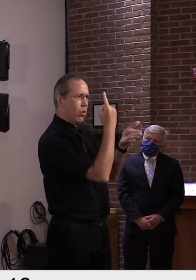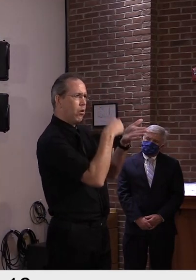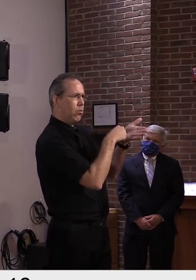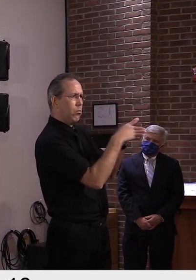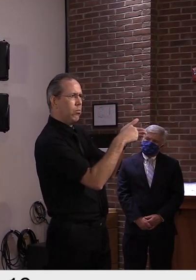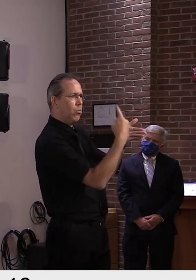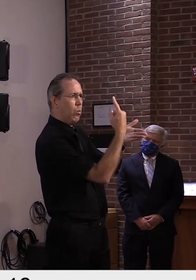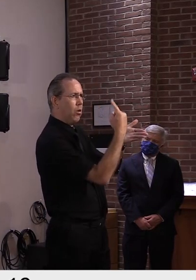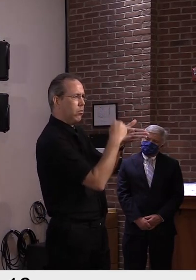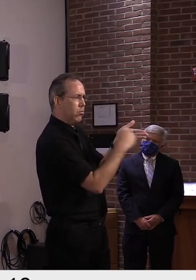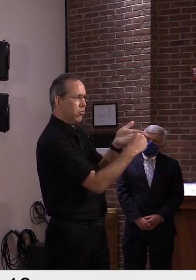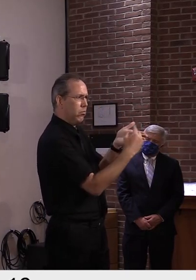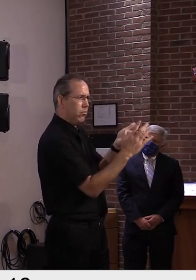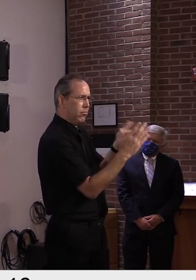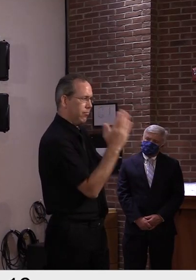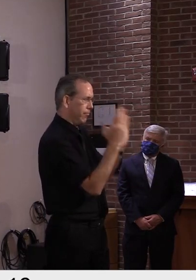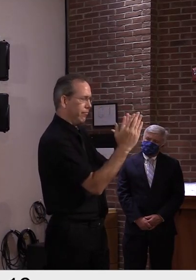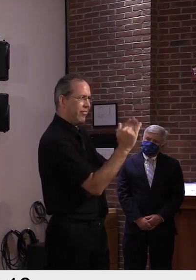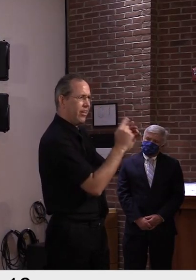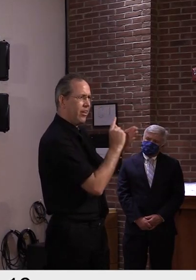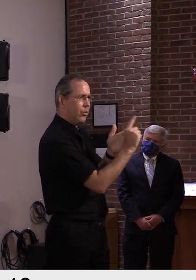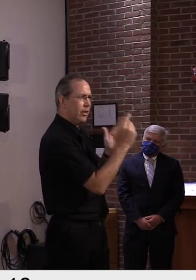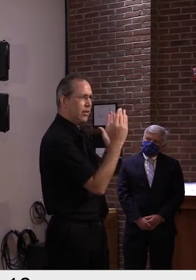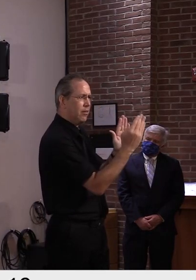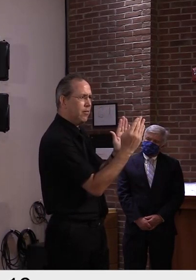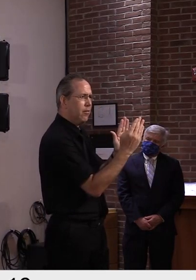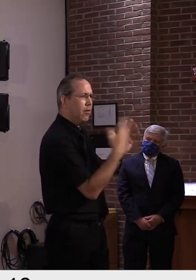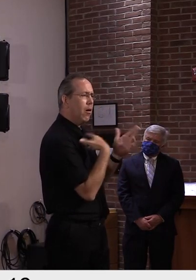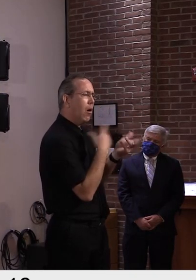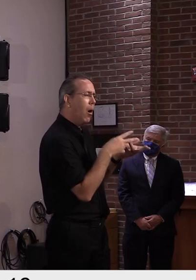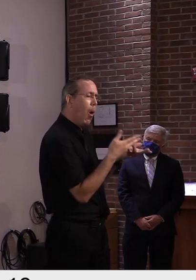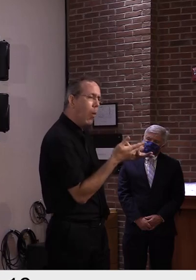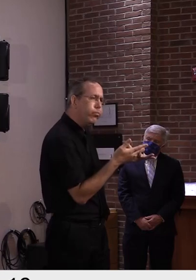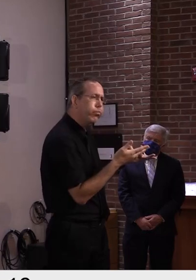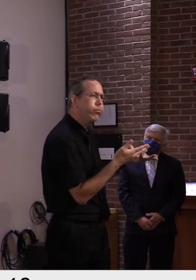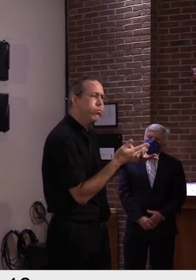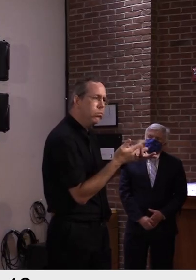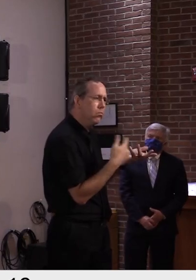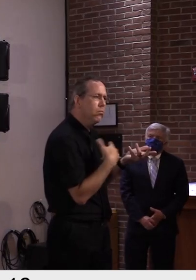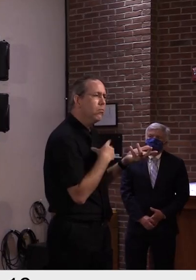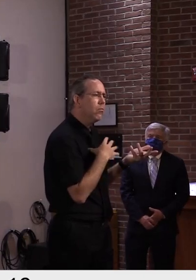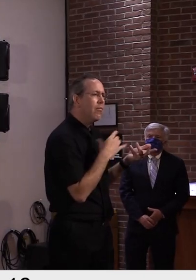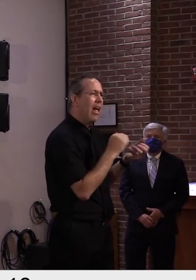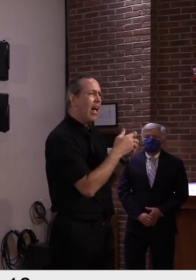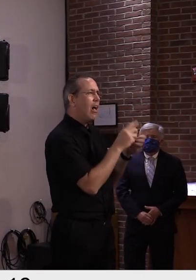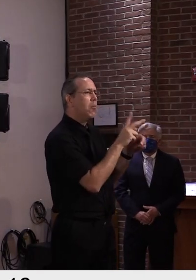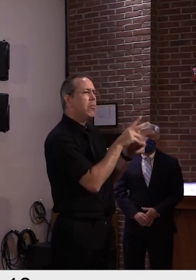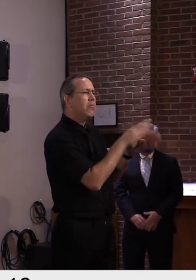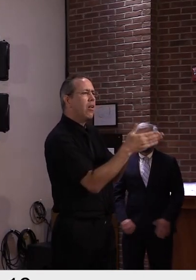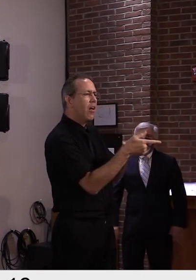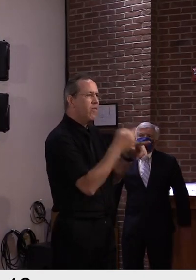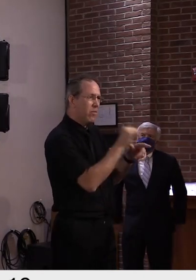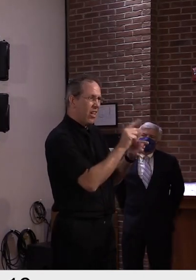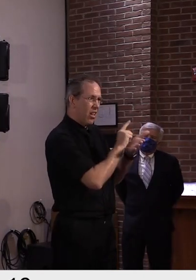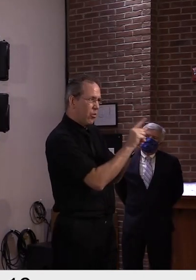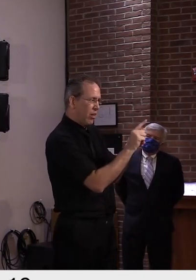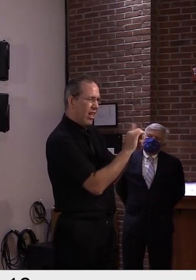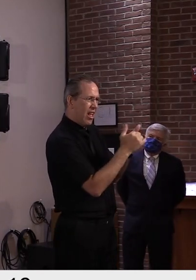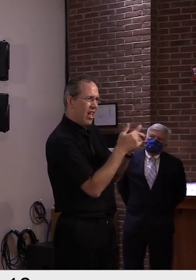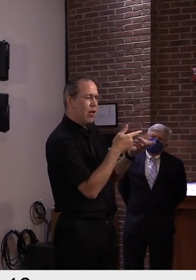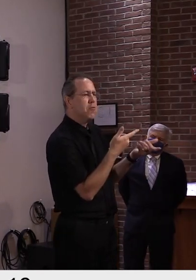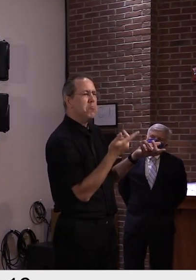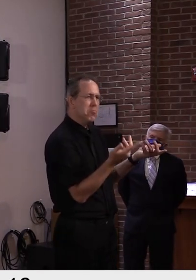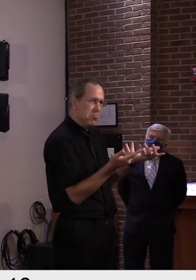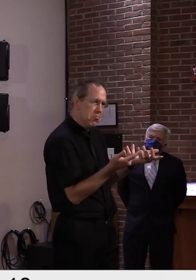scientific data analysis but looked at eyeballing the kinds of causes of death. And the predominant causes of death were